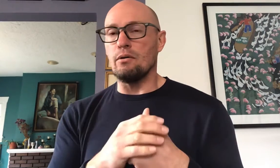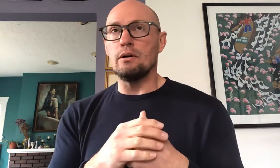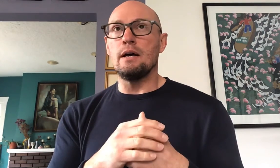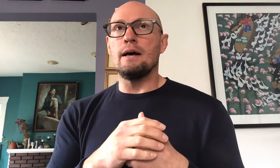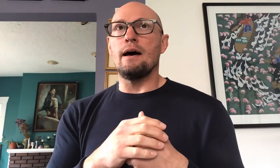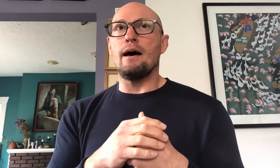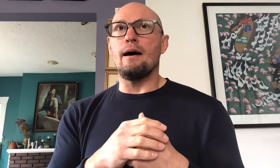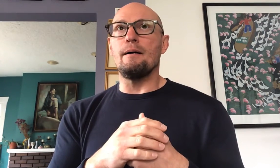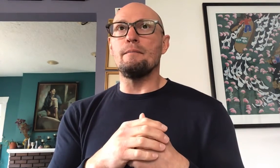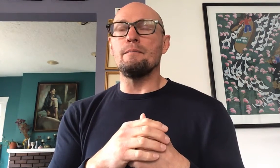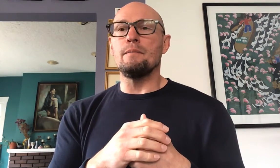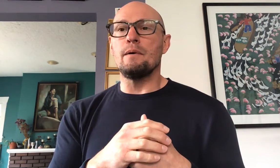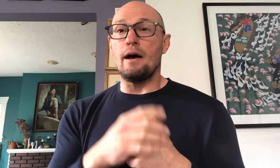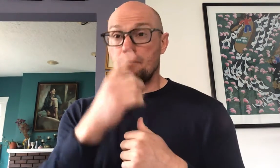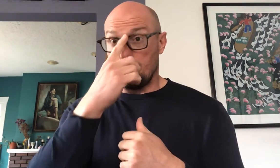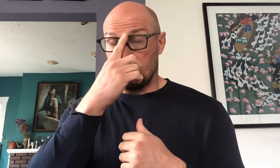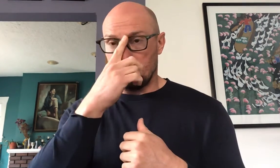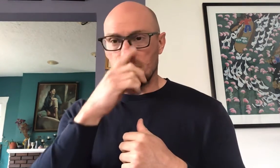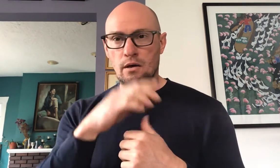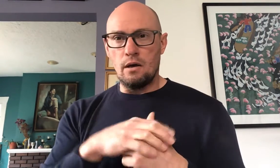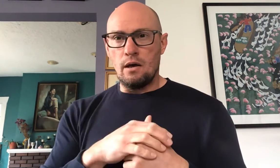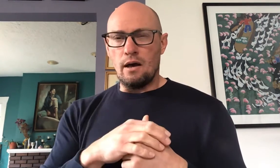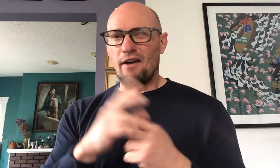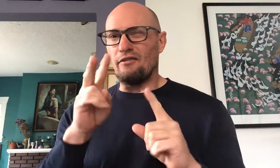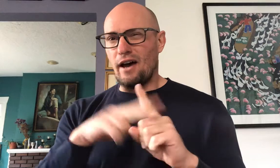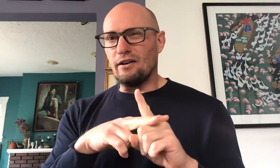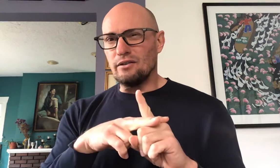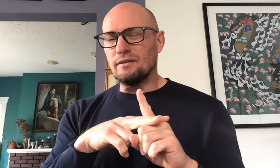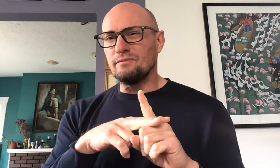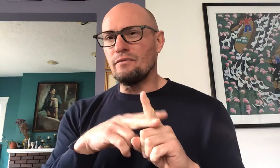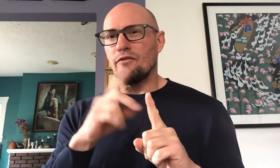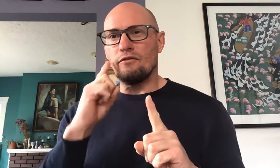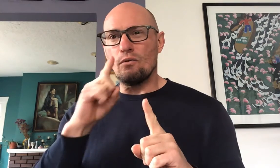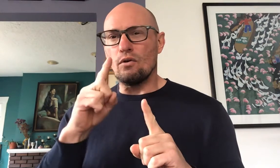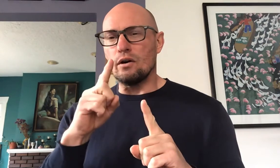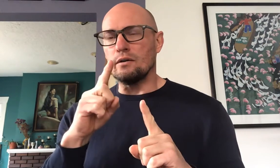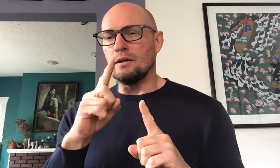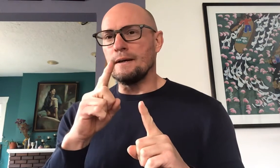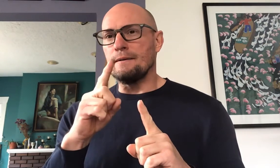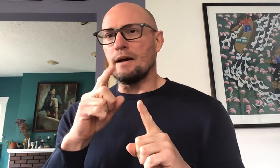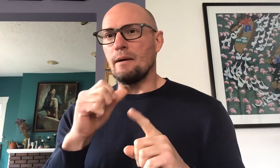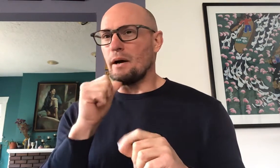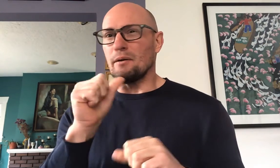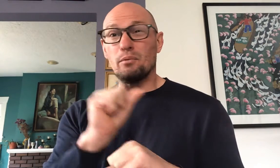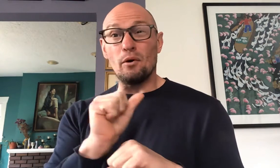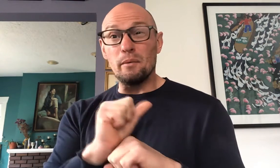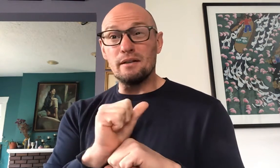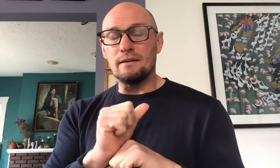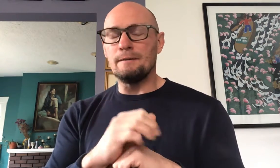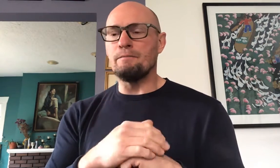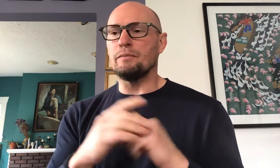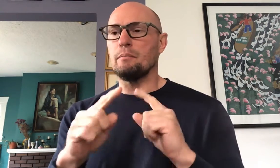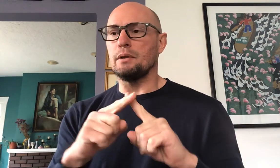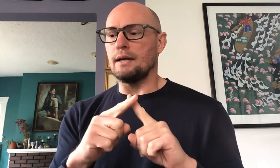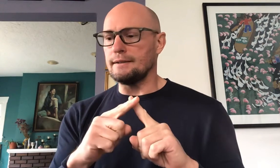I've been I filed for unemployment plus